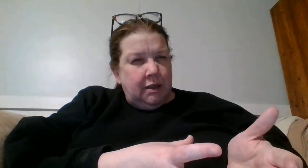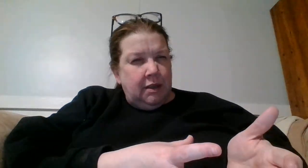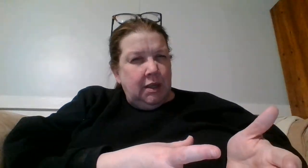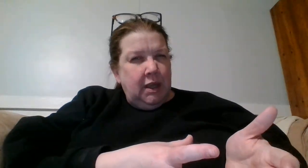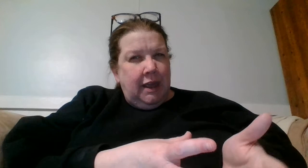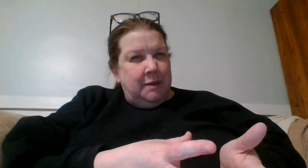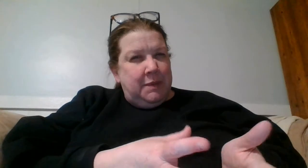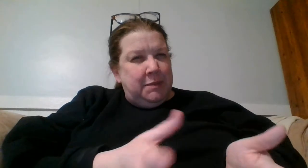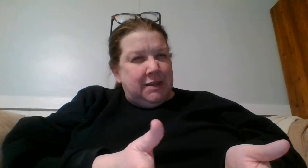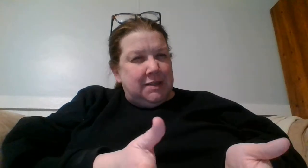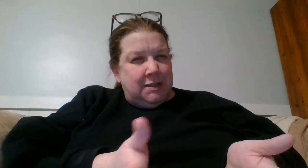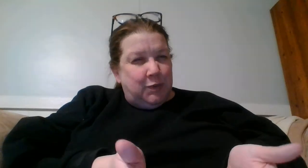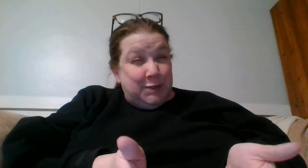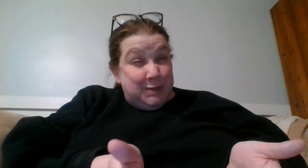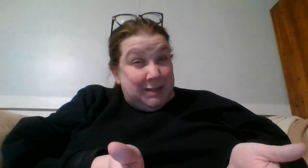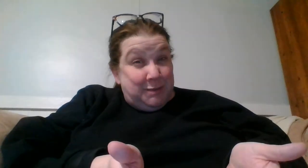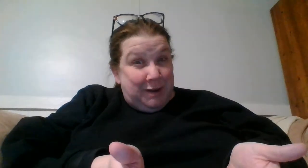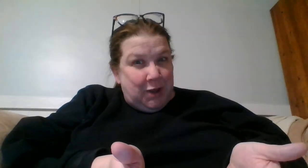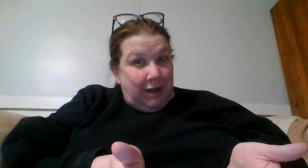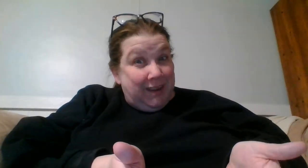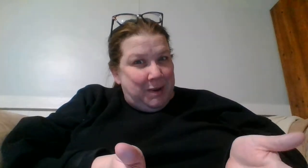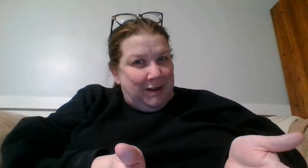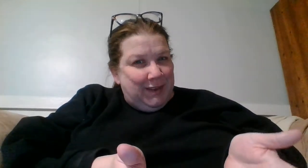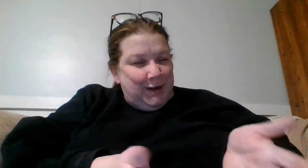and it may make sense once you see what I'm talking about later